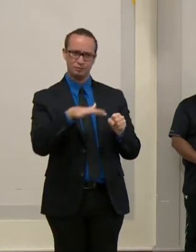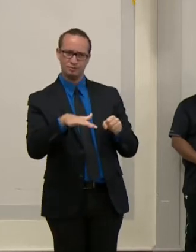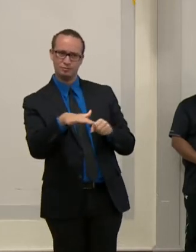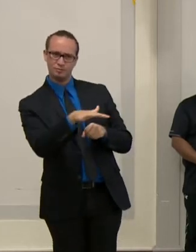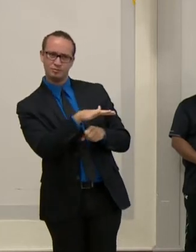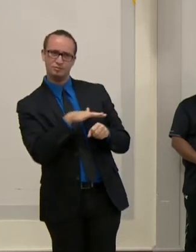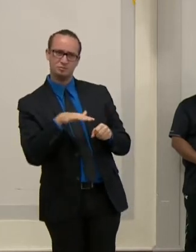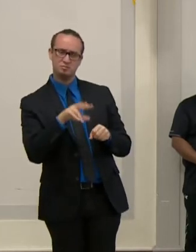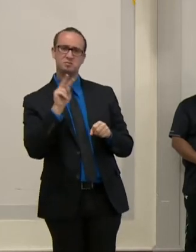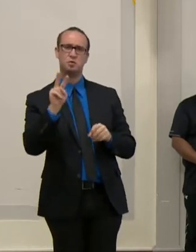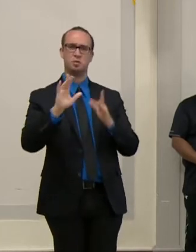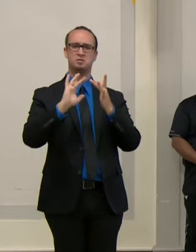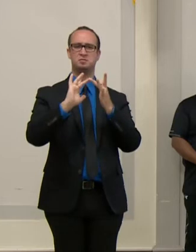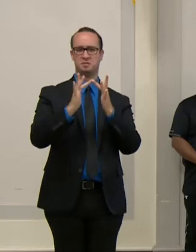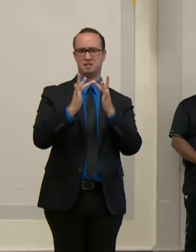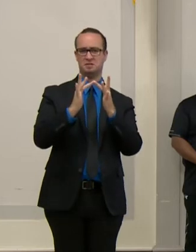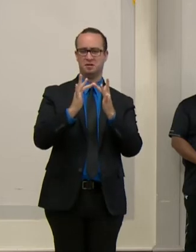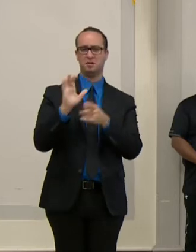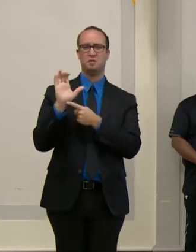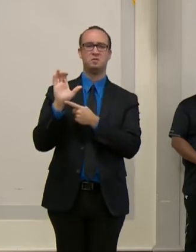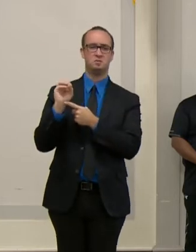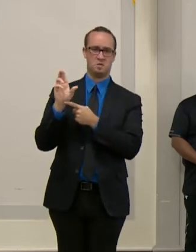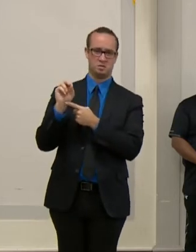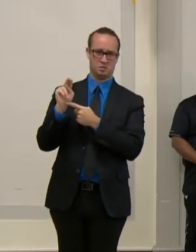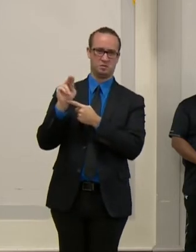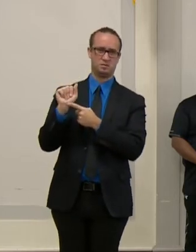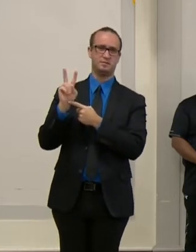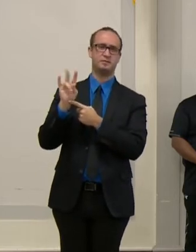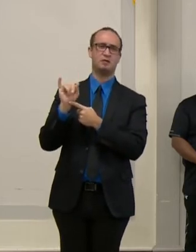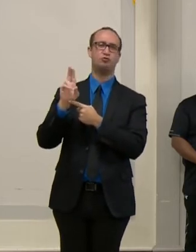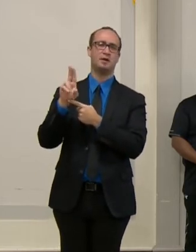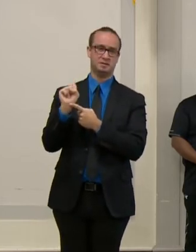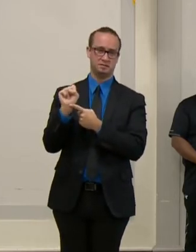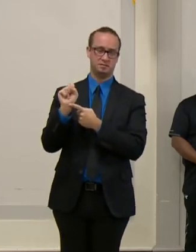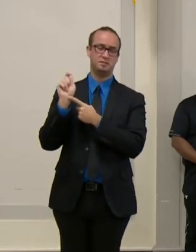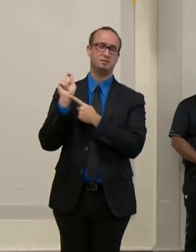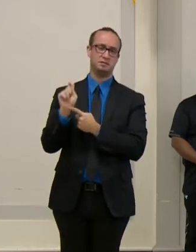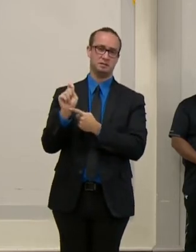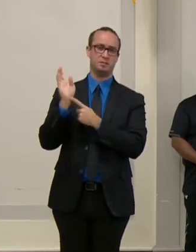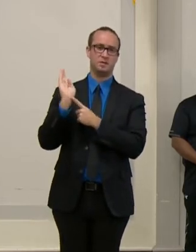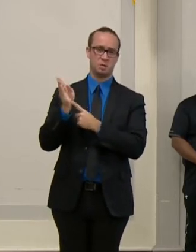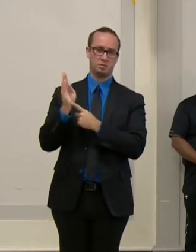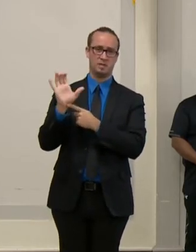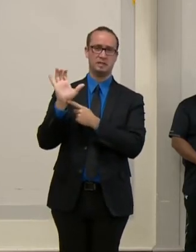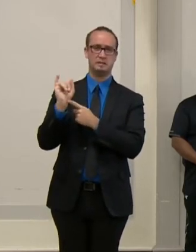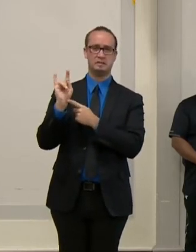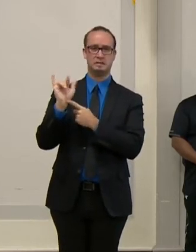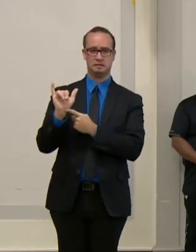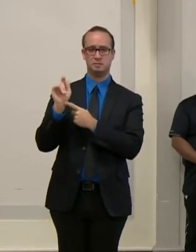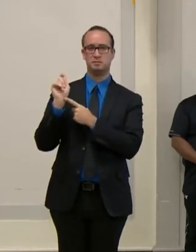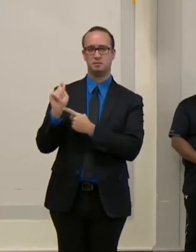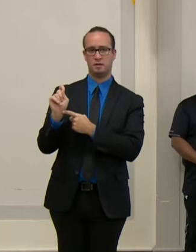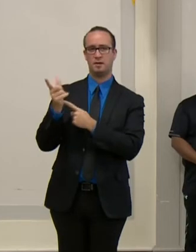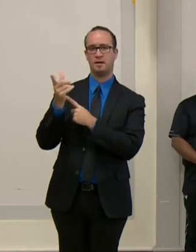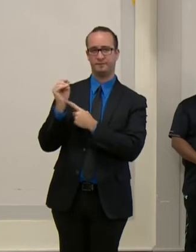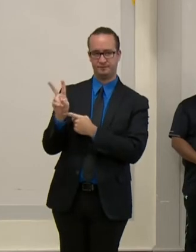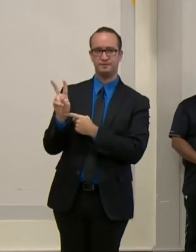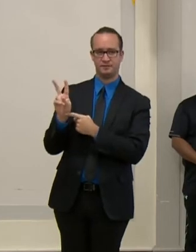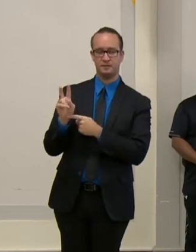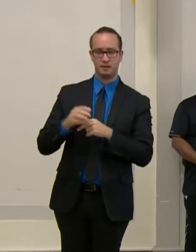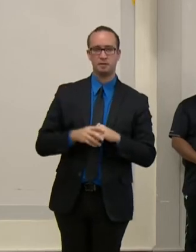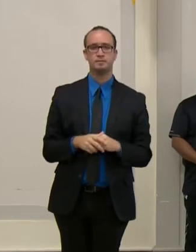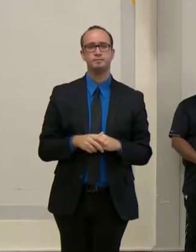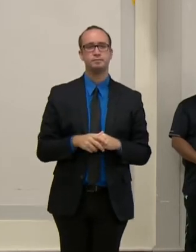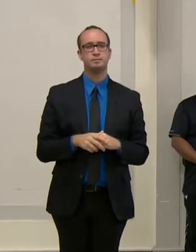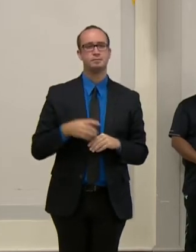.gov. I'd also like to spend just a moment talking about how we calculate our positivity rate. Our daily percent